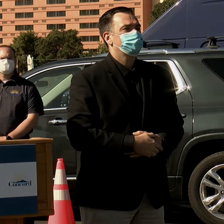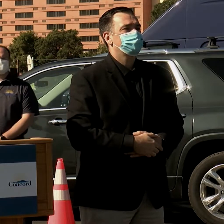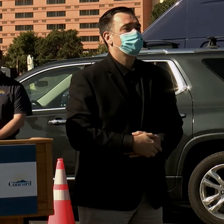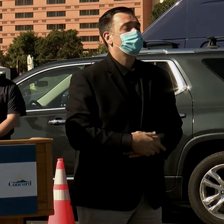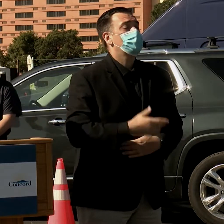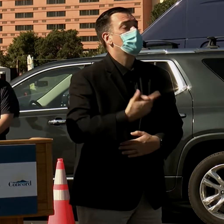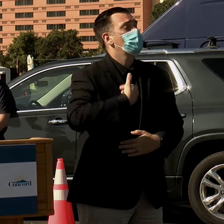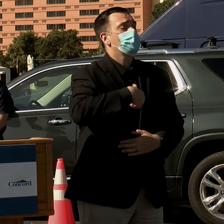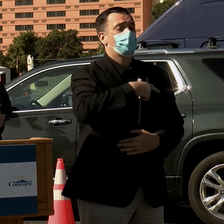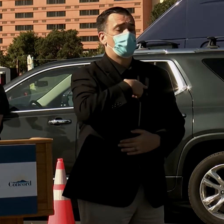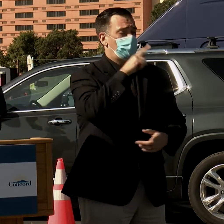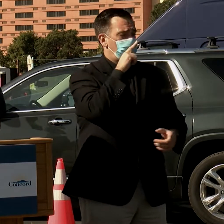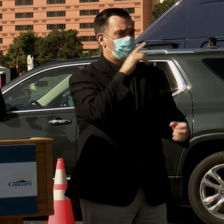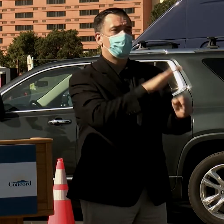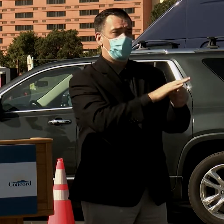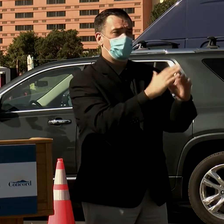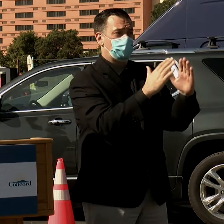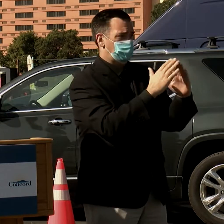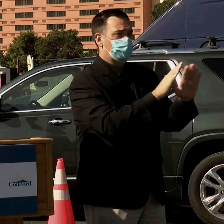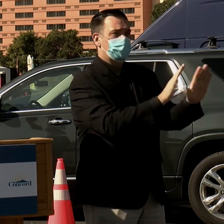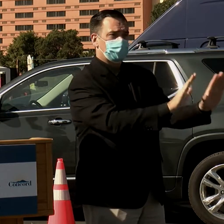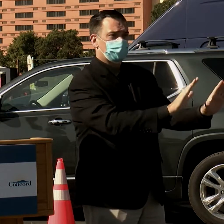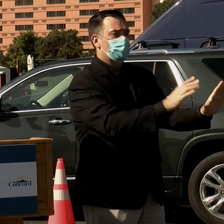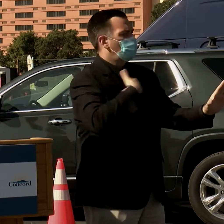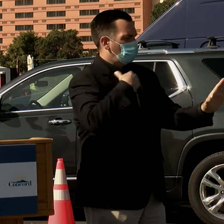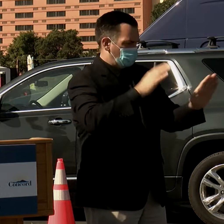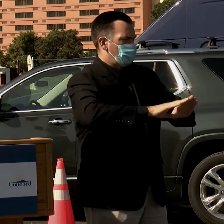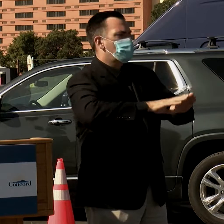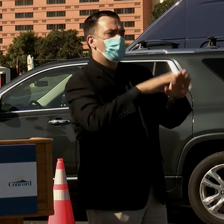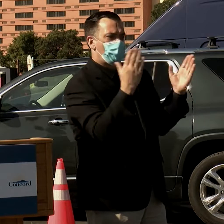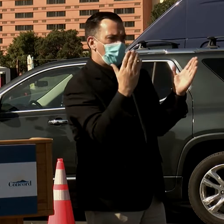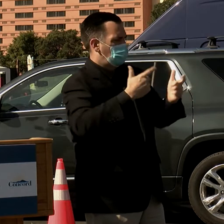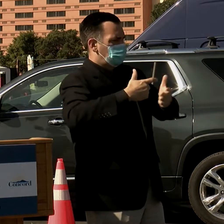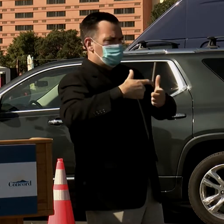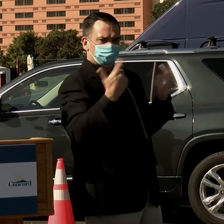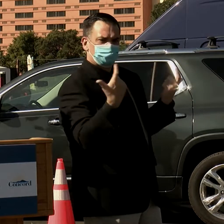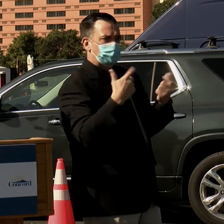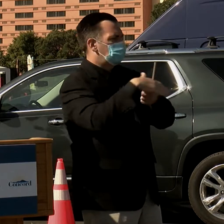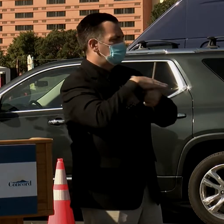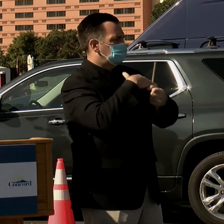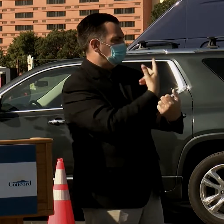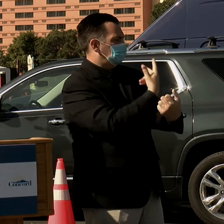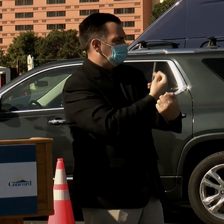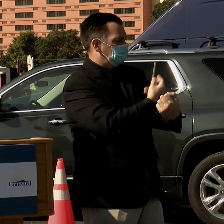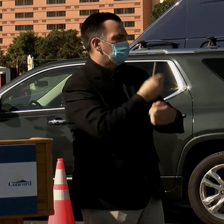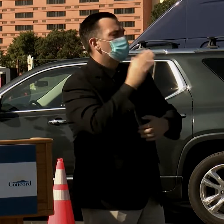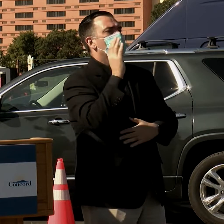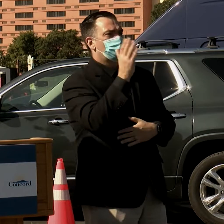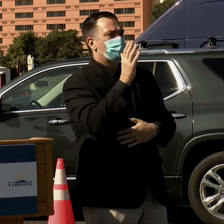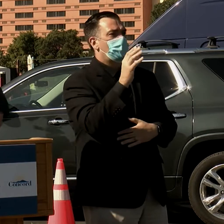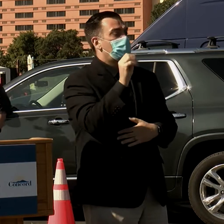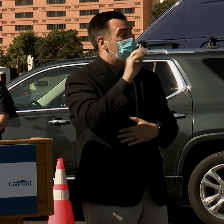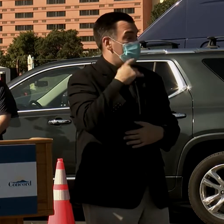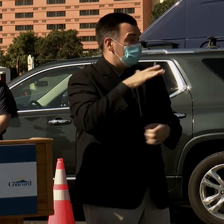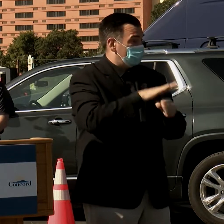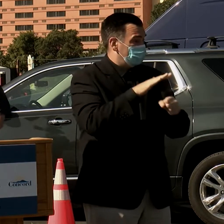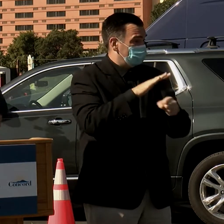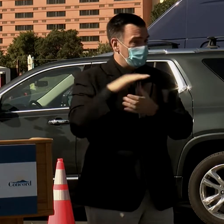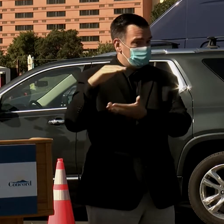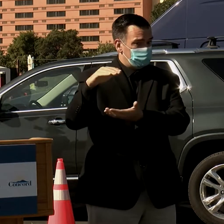We promised our community we would open a large-scale vaccination site once we have had enough vaccine,